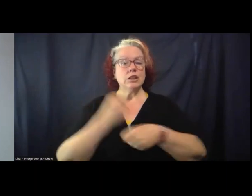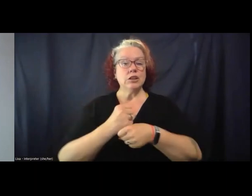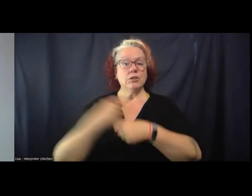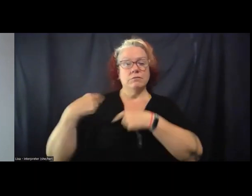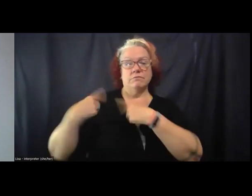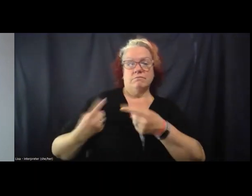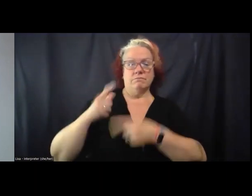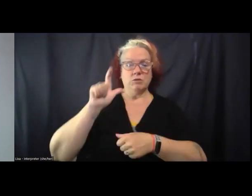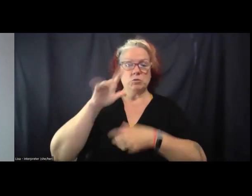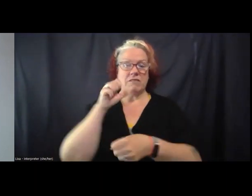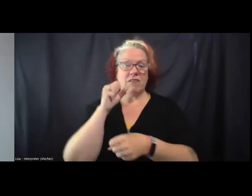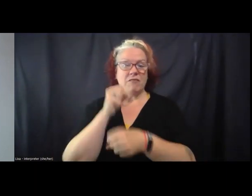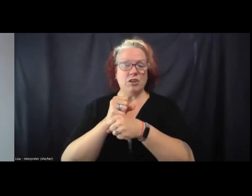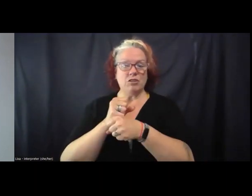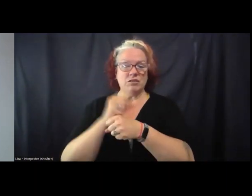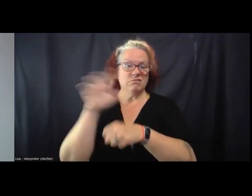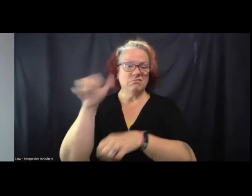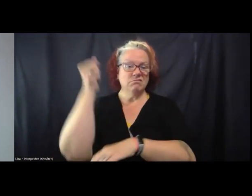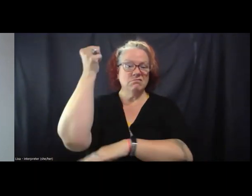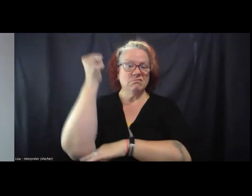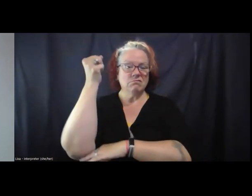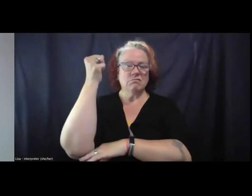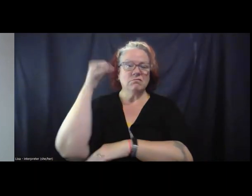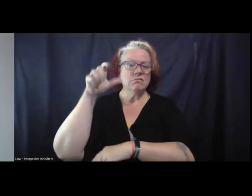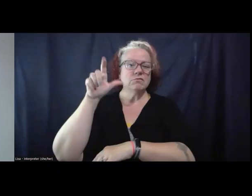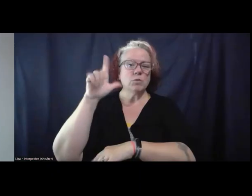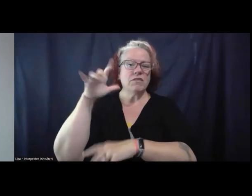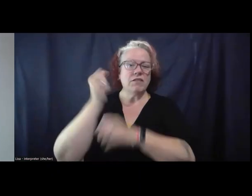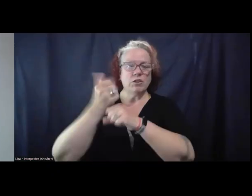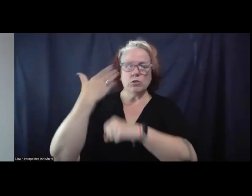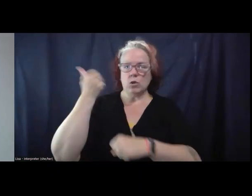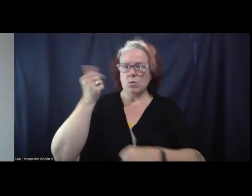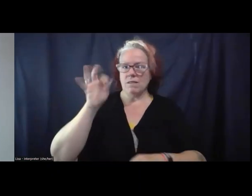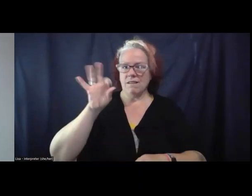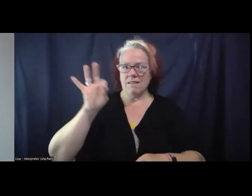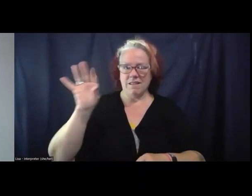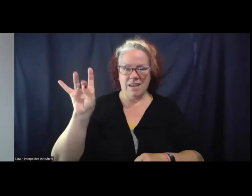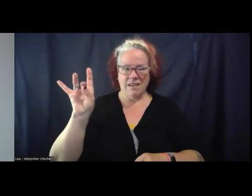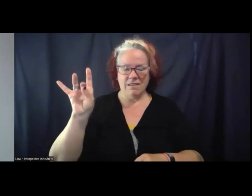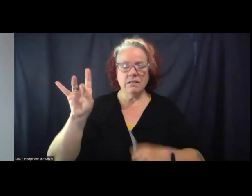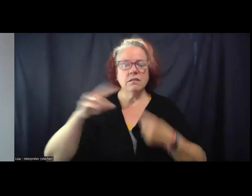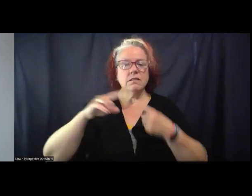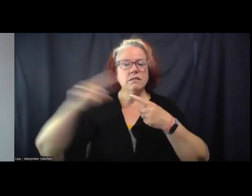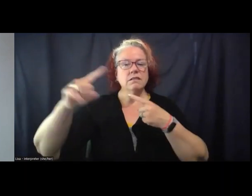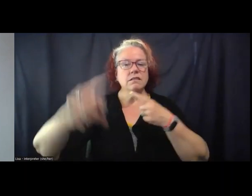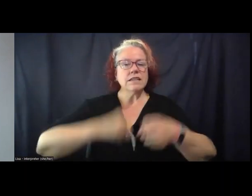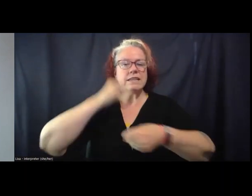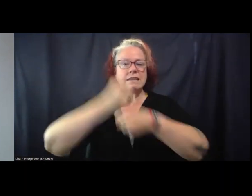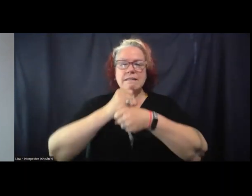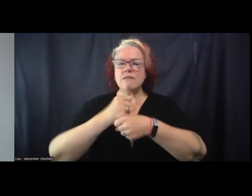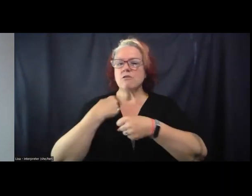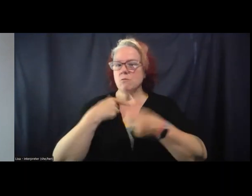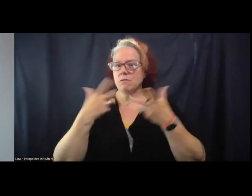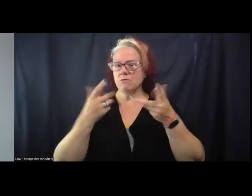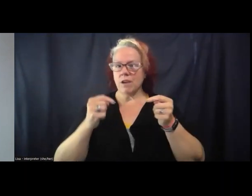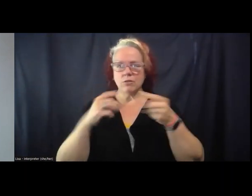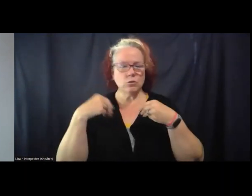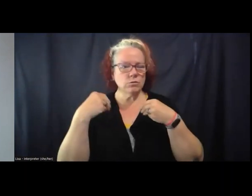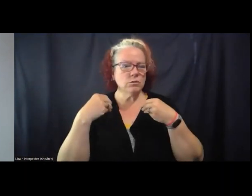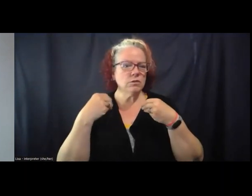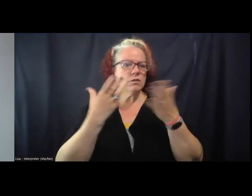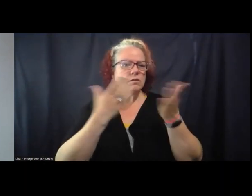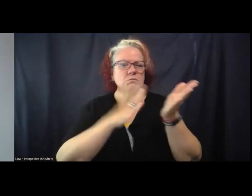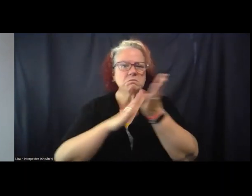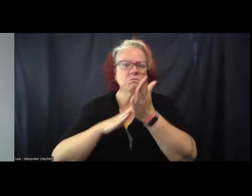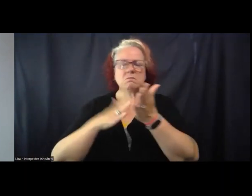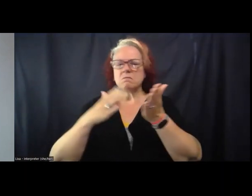since our founding conference back in 98, and throughout the year, we're wanting to highlight the contributions and gains